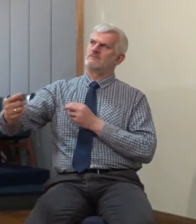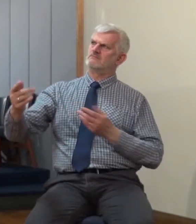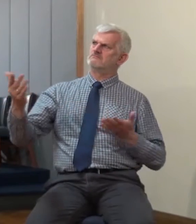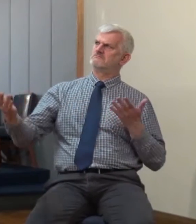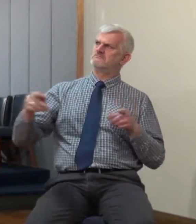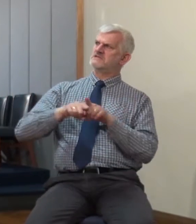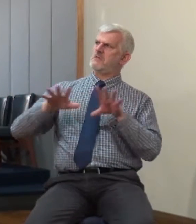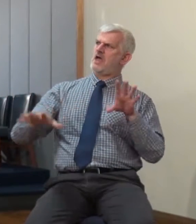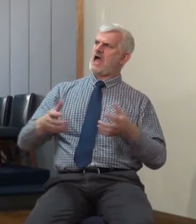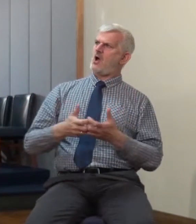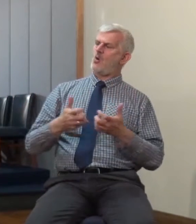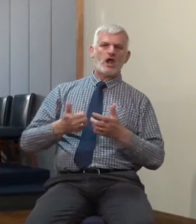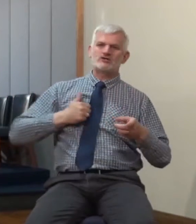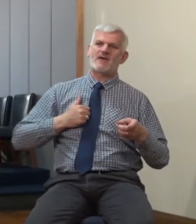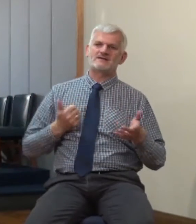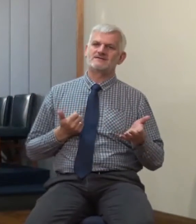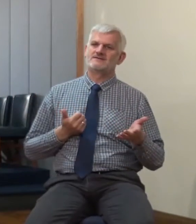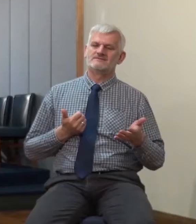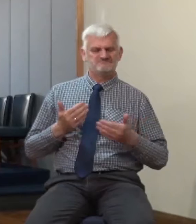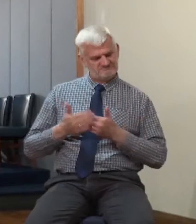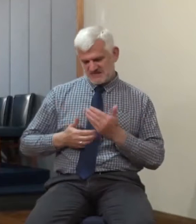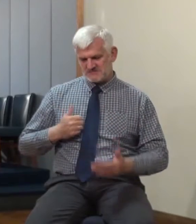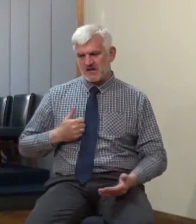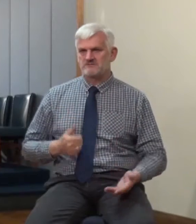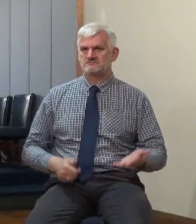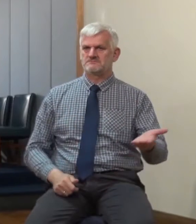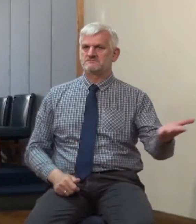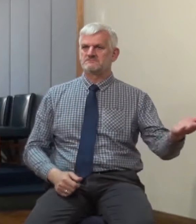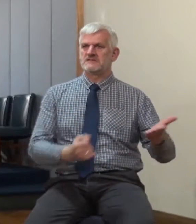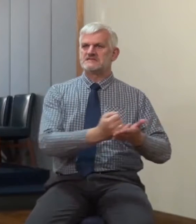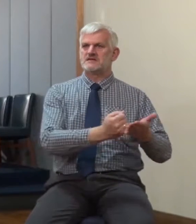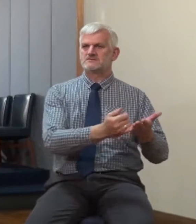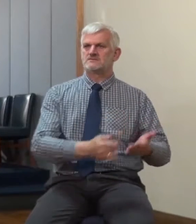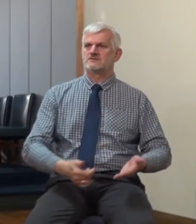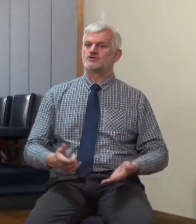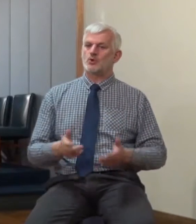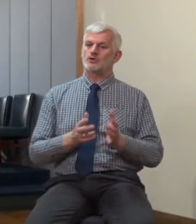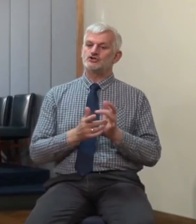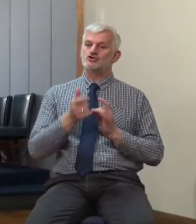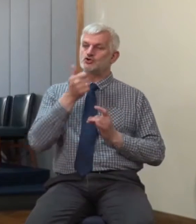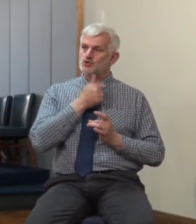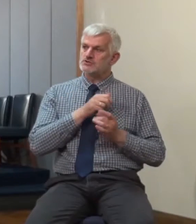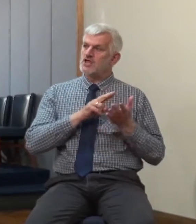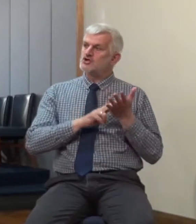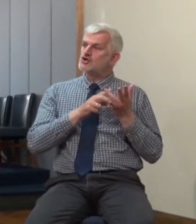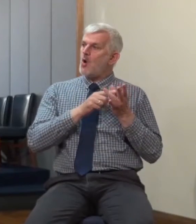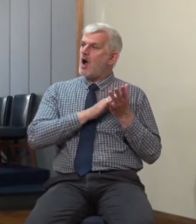average enemy. And the Lord Jesus Christ goes back to Noah and the construction of the ark. And I need hardly say how